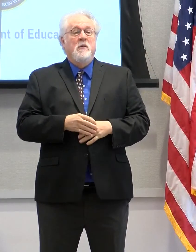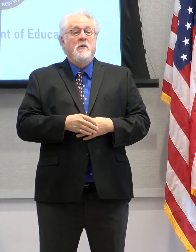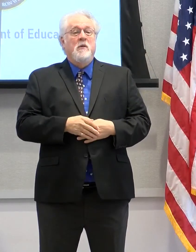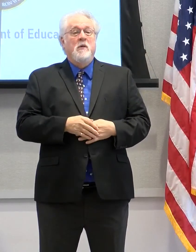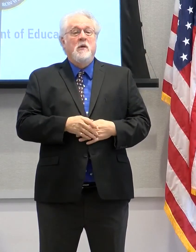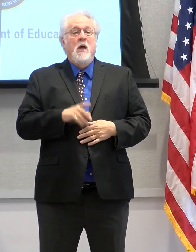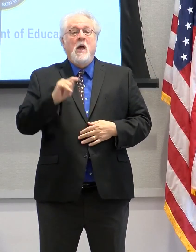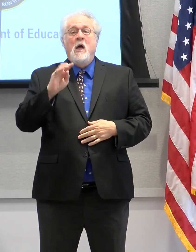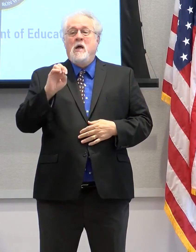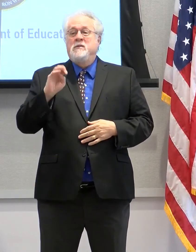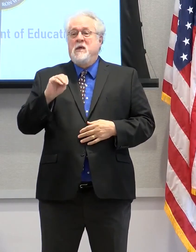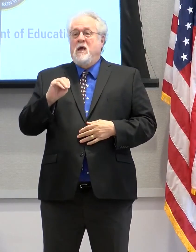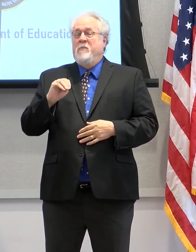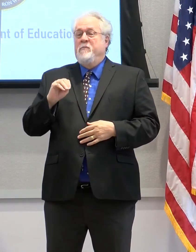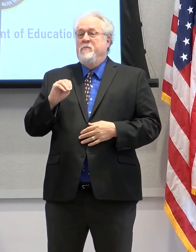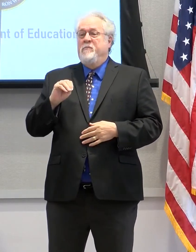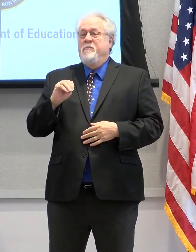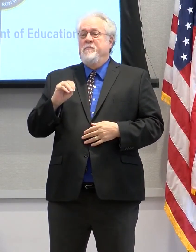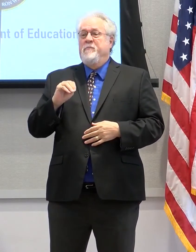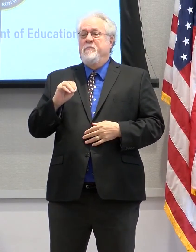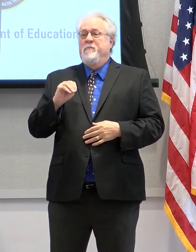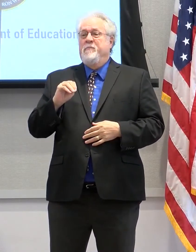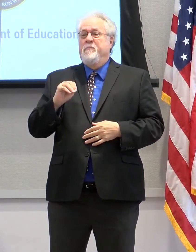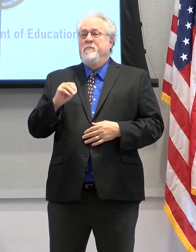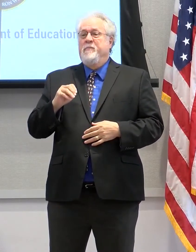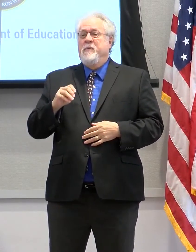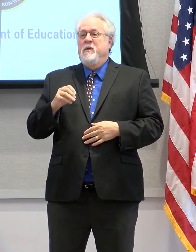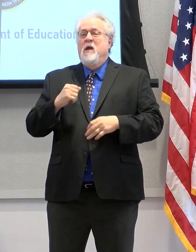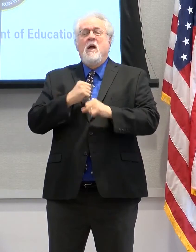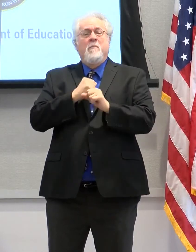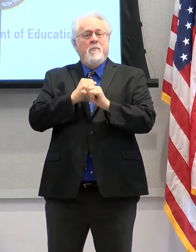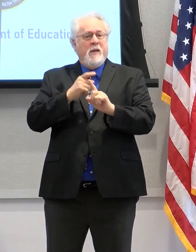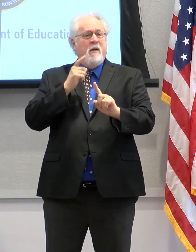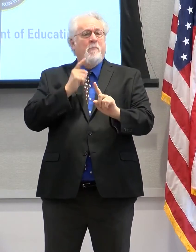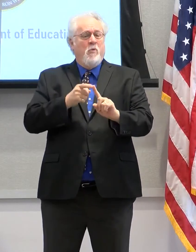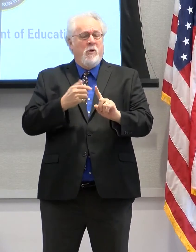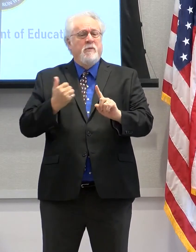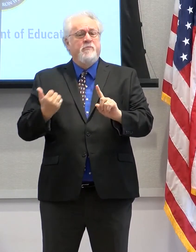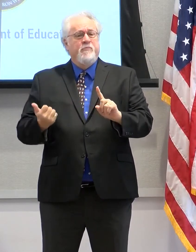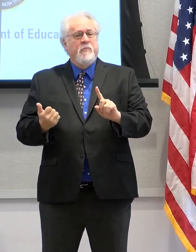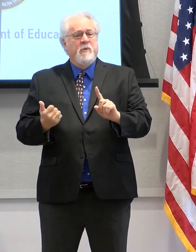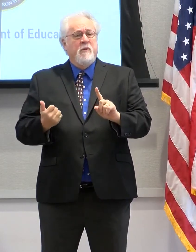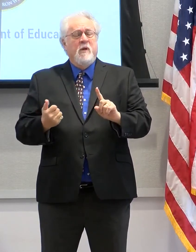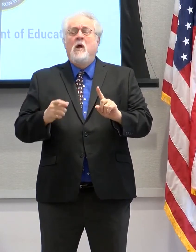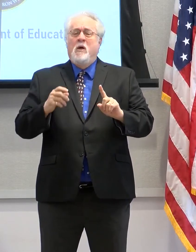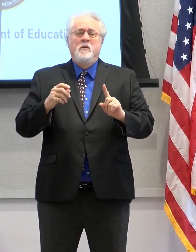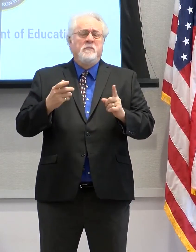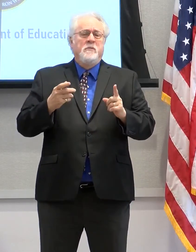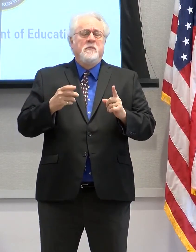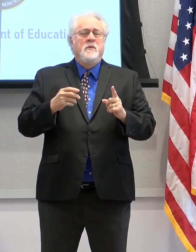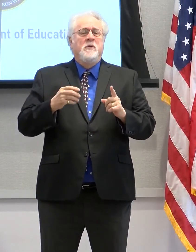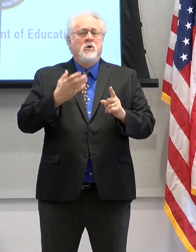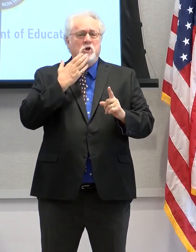Tom, I think it made a pointed observation,